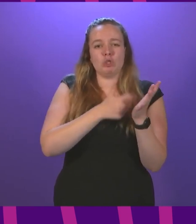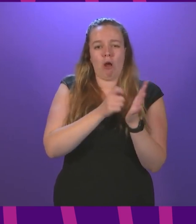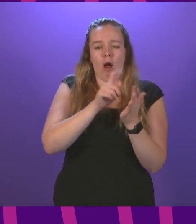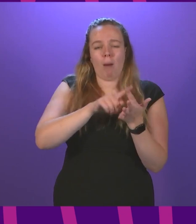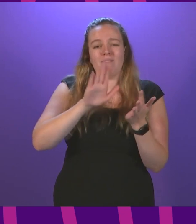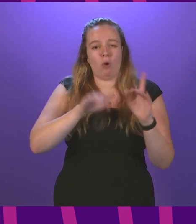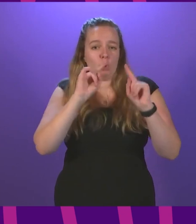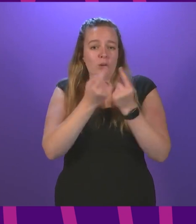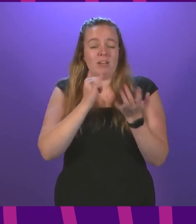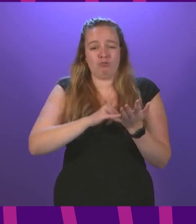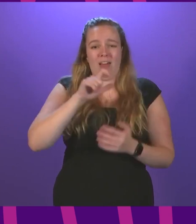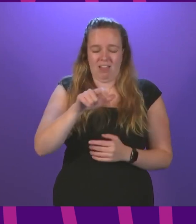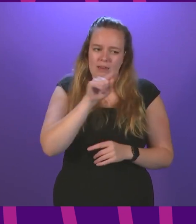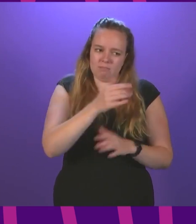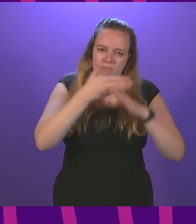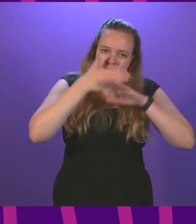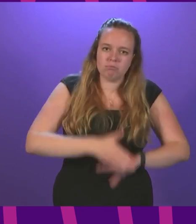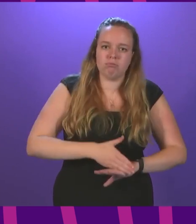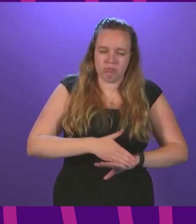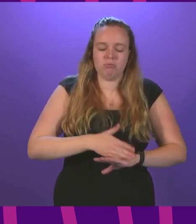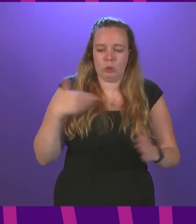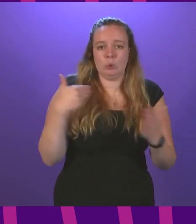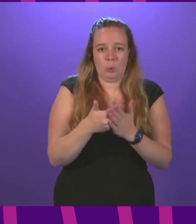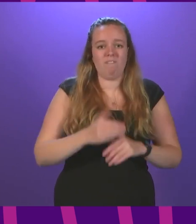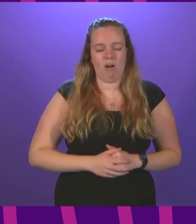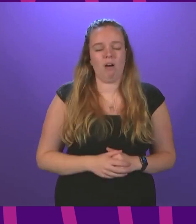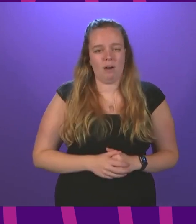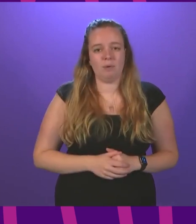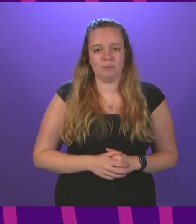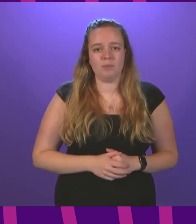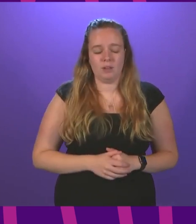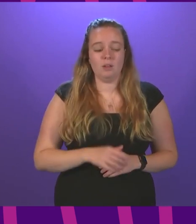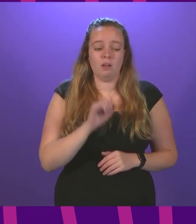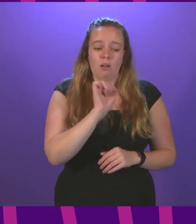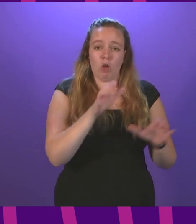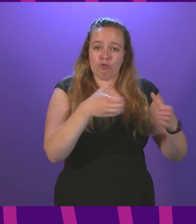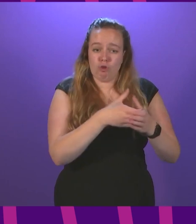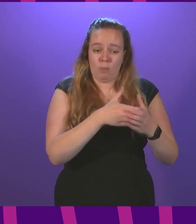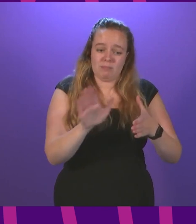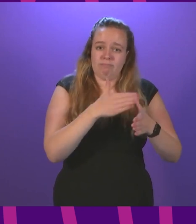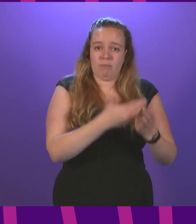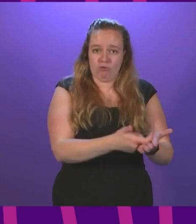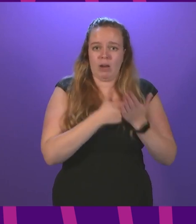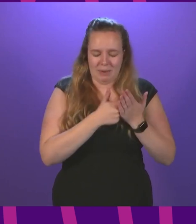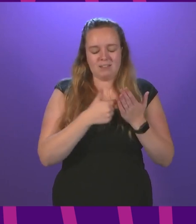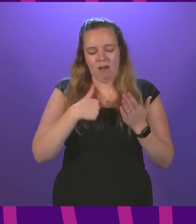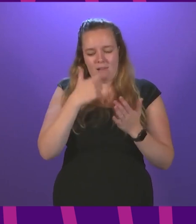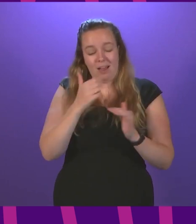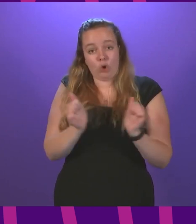from the University of Strathclyde, for all the work it has done so far. In response to the group's initial recommendations, I can